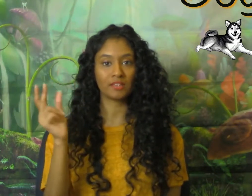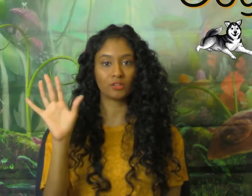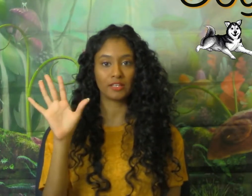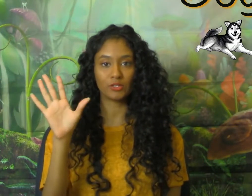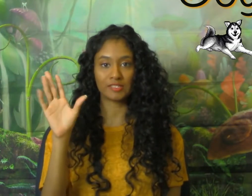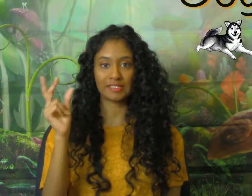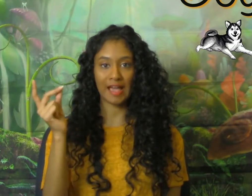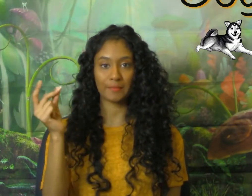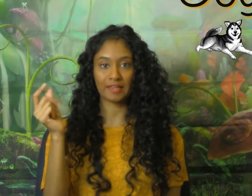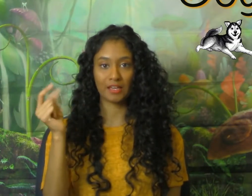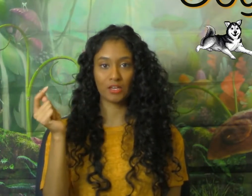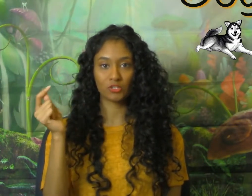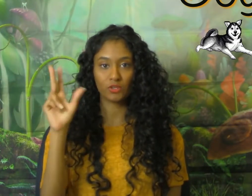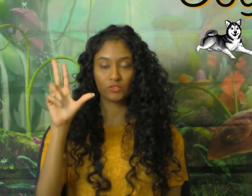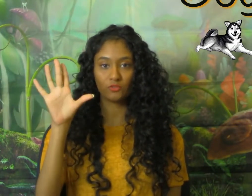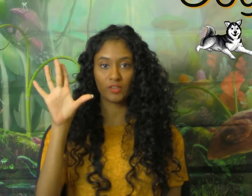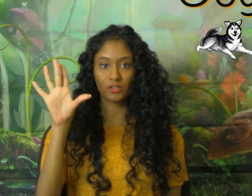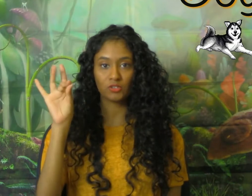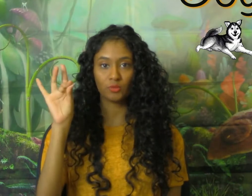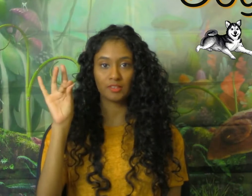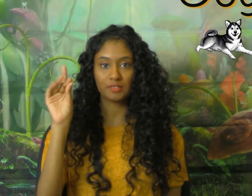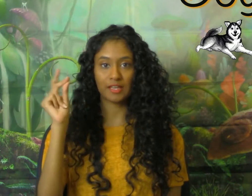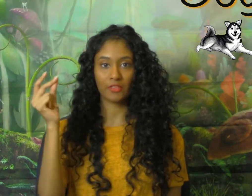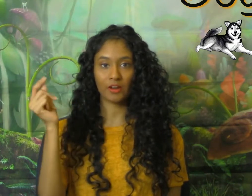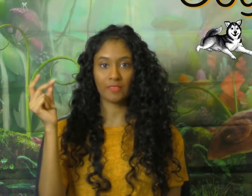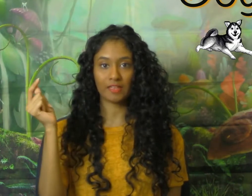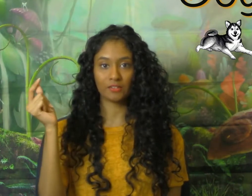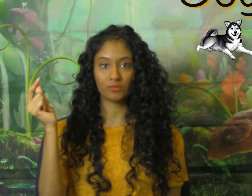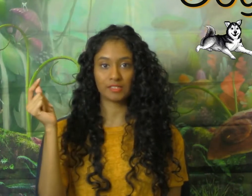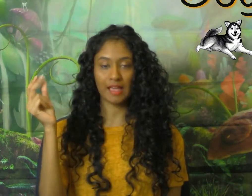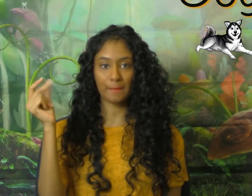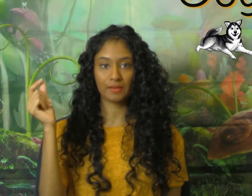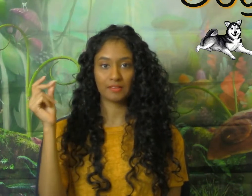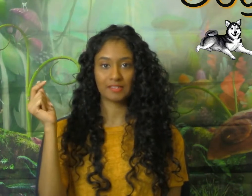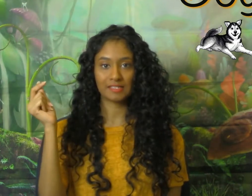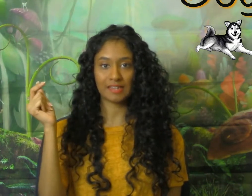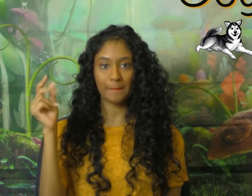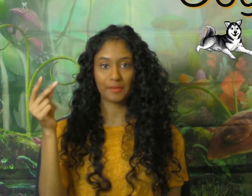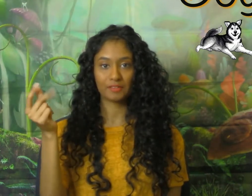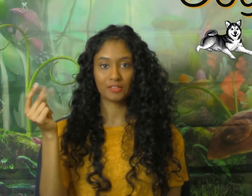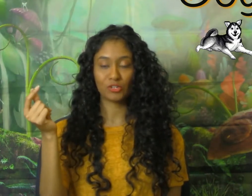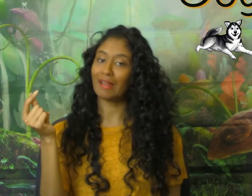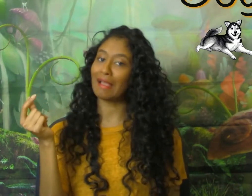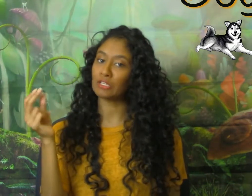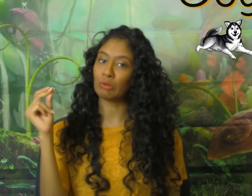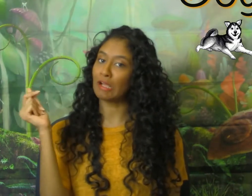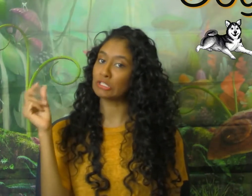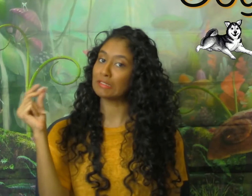look like you're snapping. So you have two fingers, you bring them together, and then you snap. Snap. You're not, you don't actually need